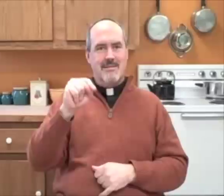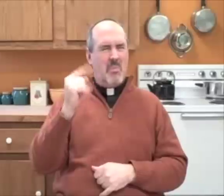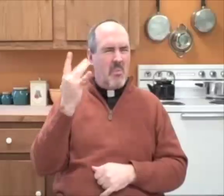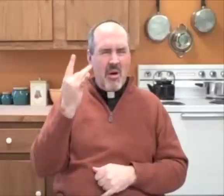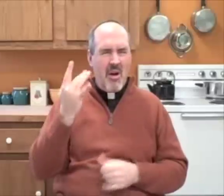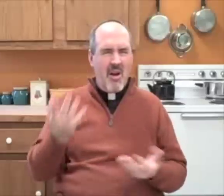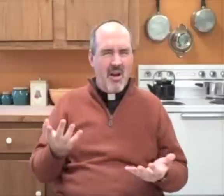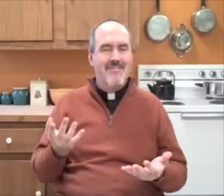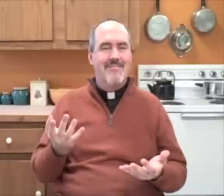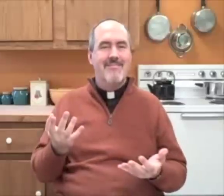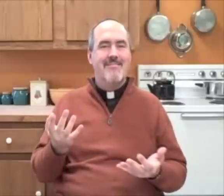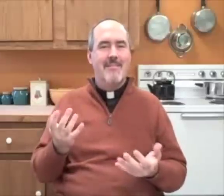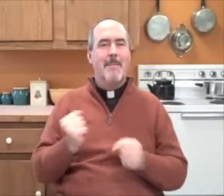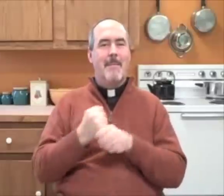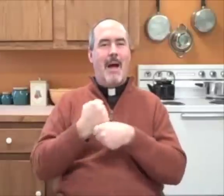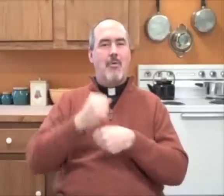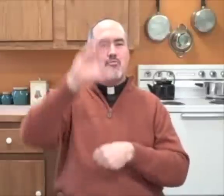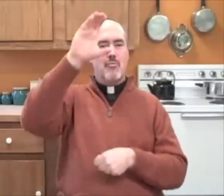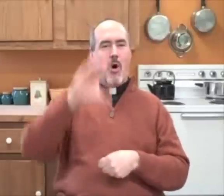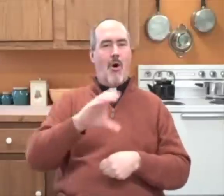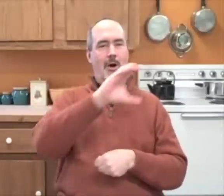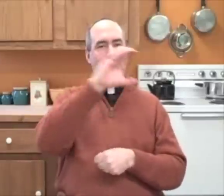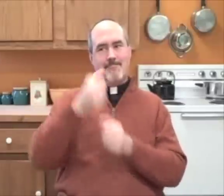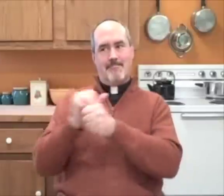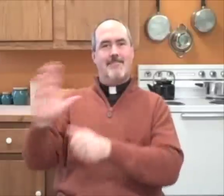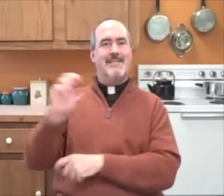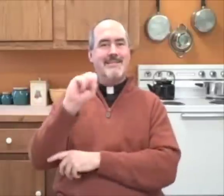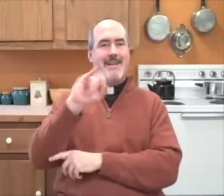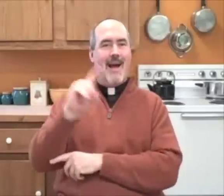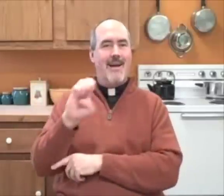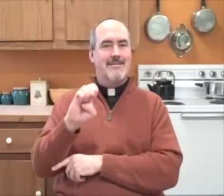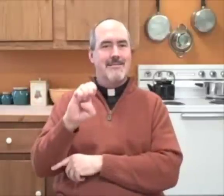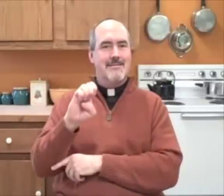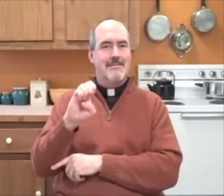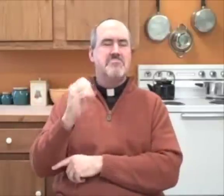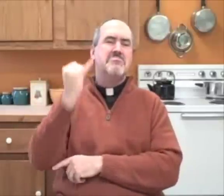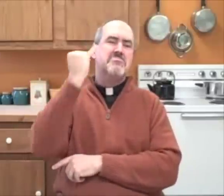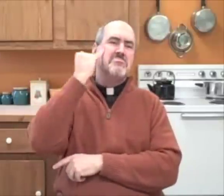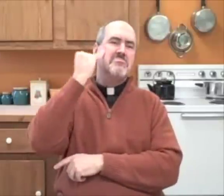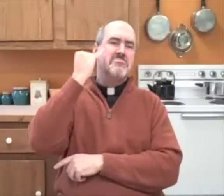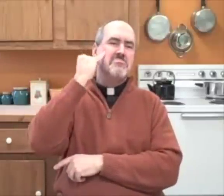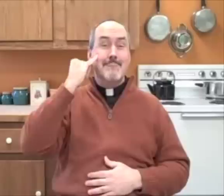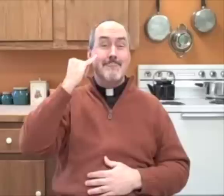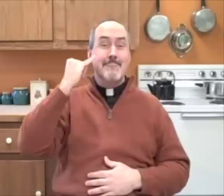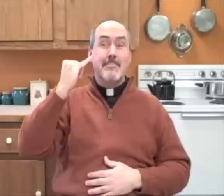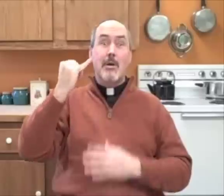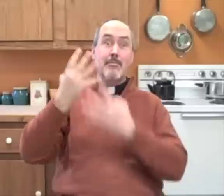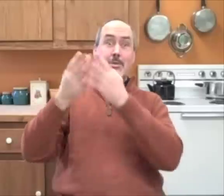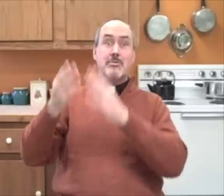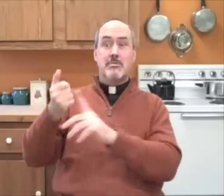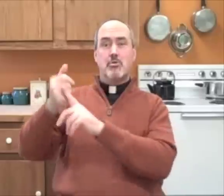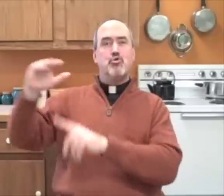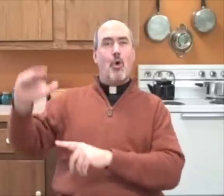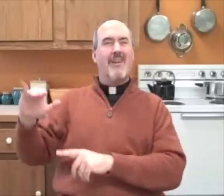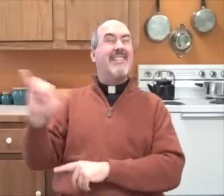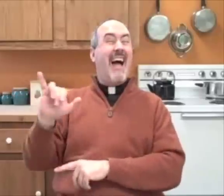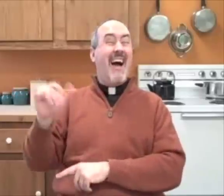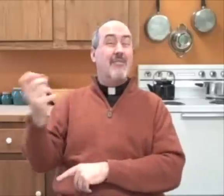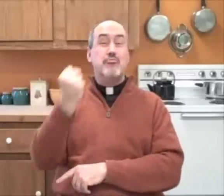The reason they measured them for their height was to make sure that they could build the crucifixes to the appropriate size because